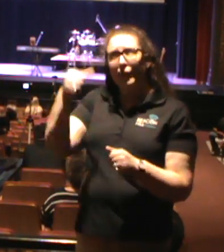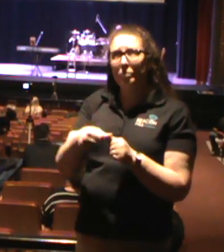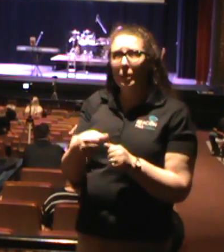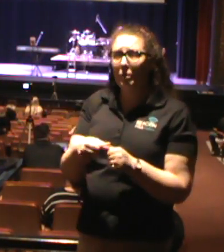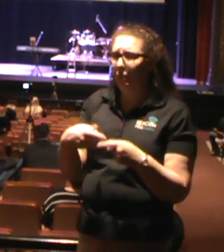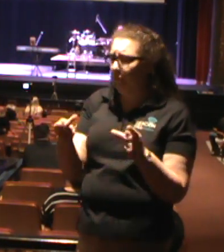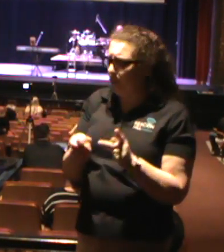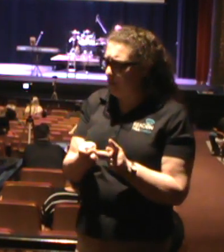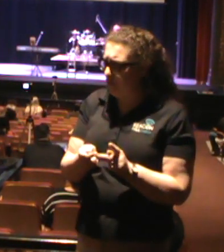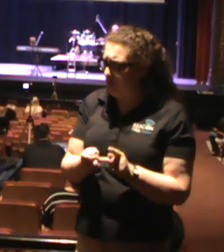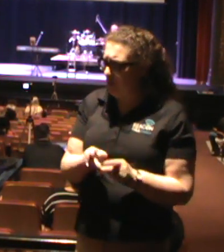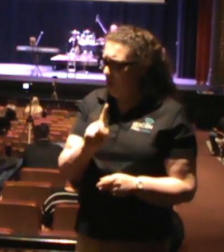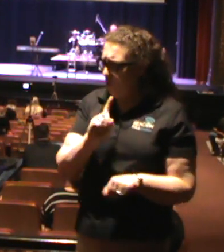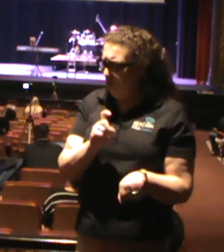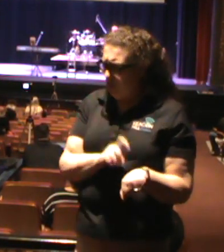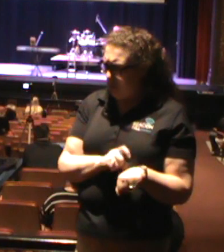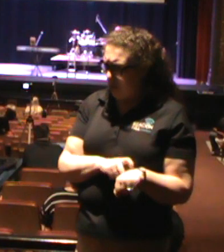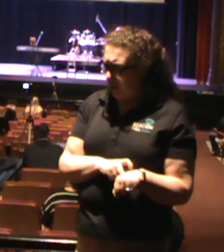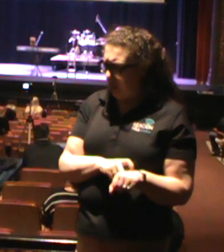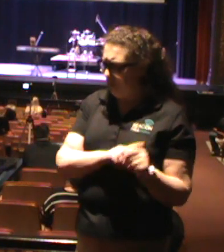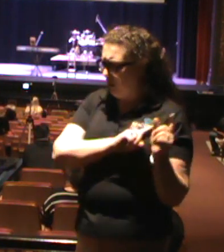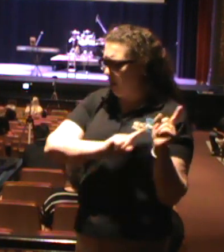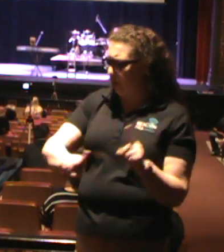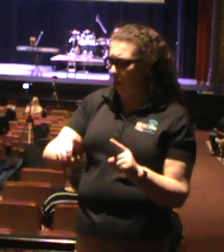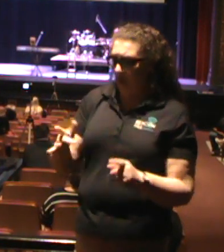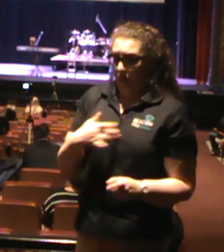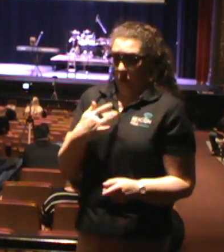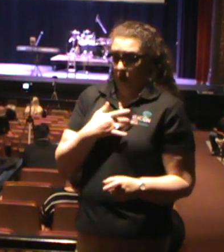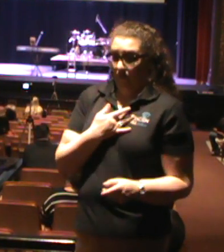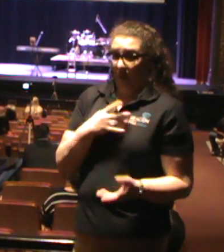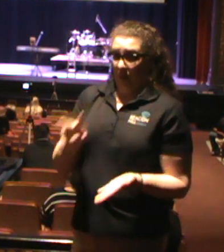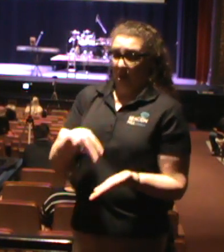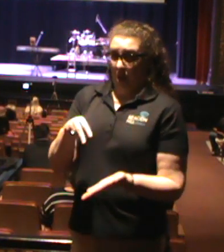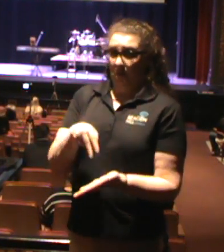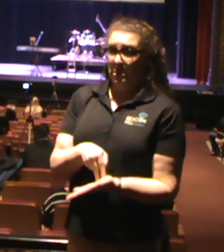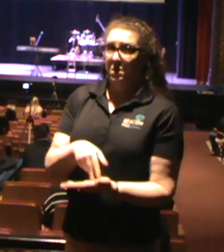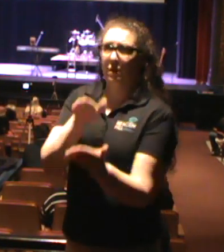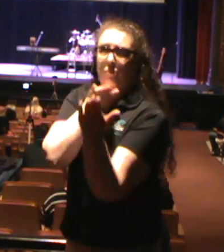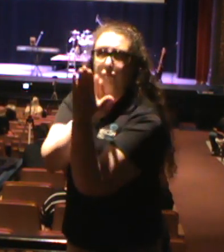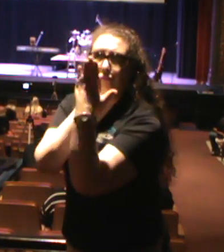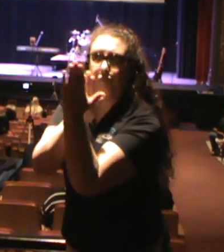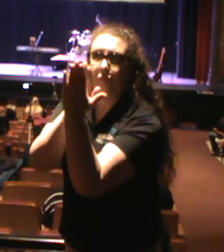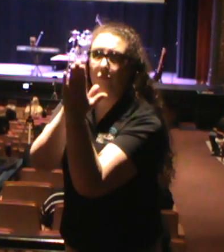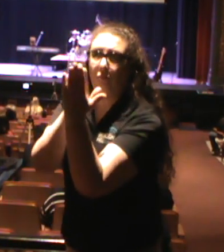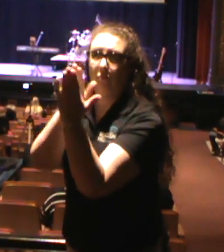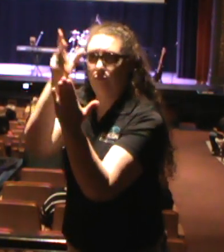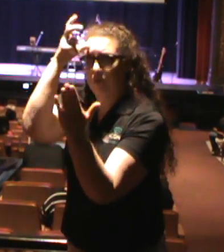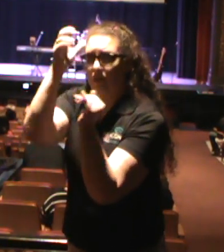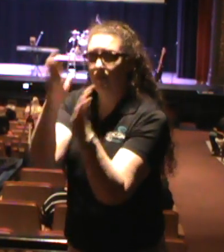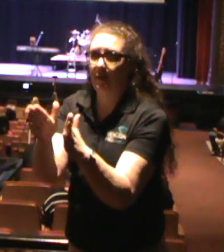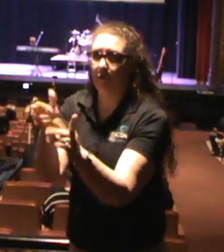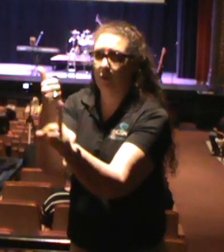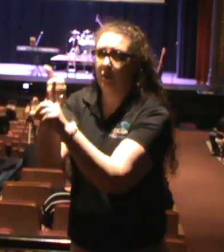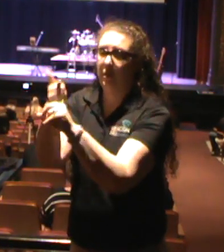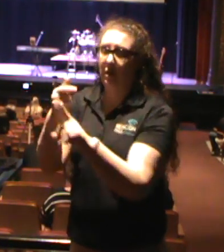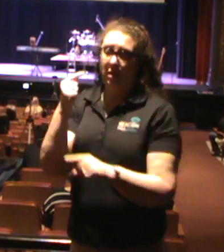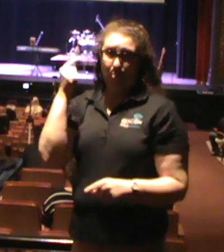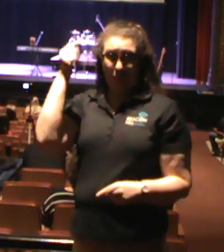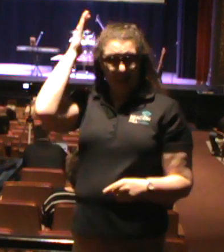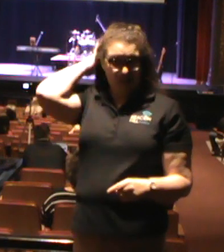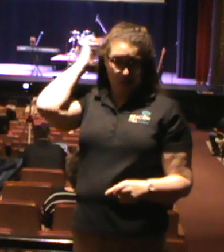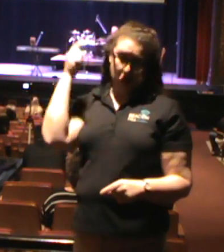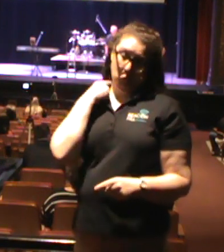I even remember the place, man. I remember where I felt like I was standing face to face with the devil. My hair started